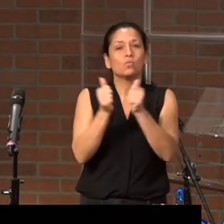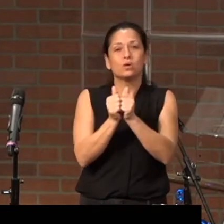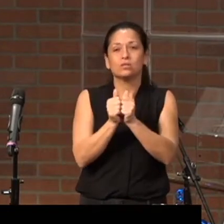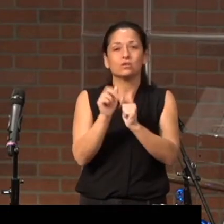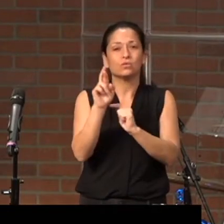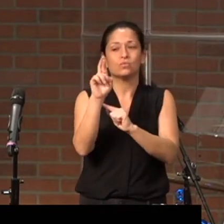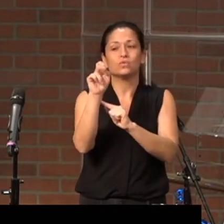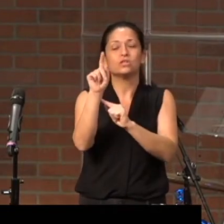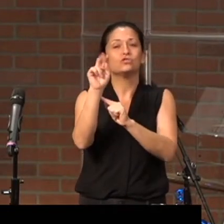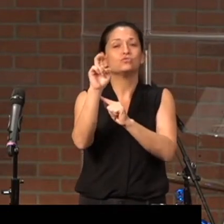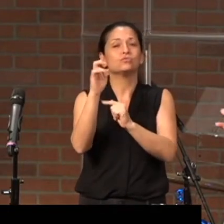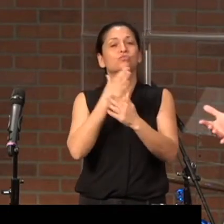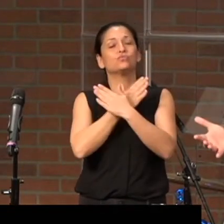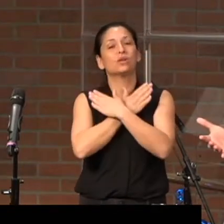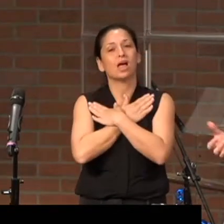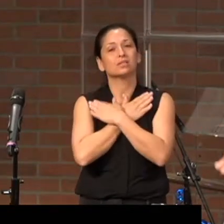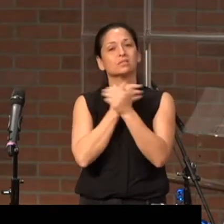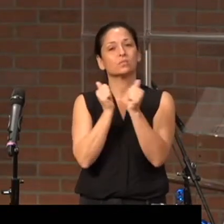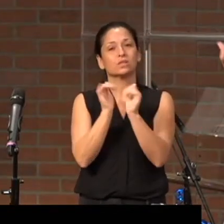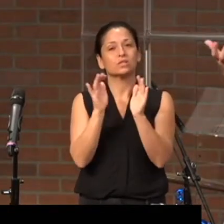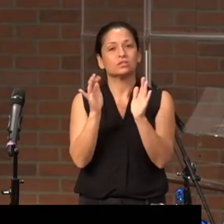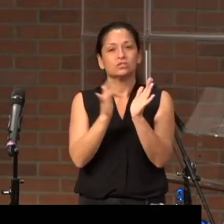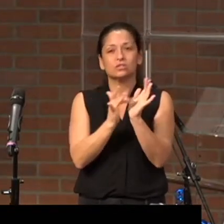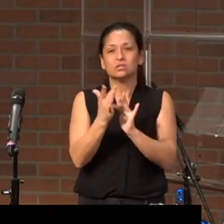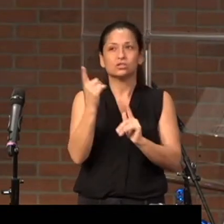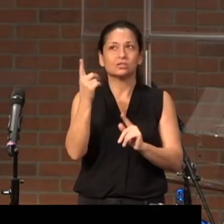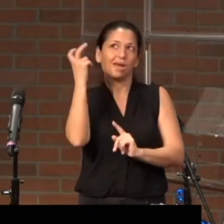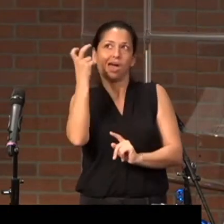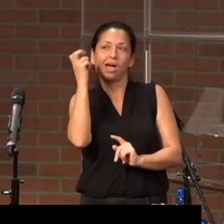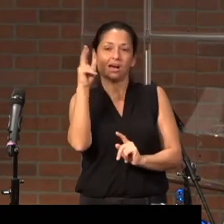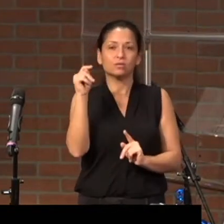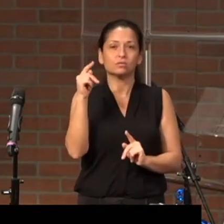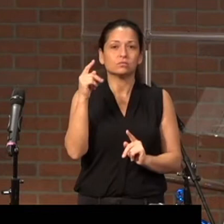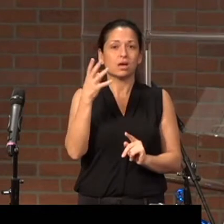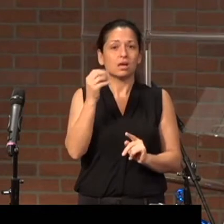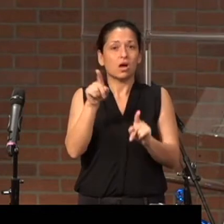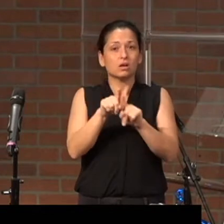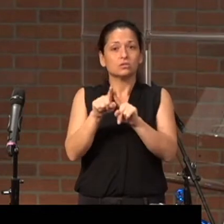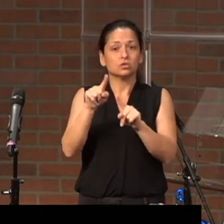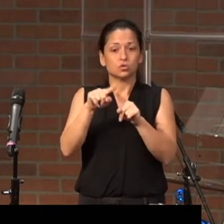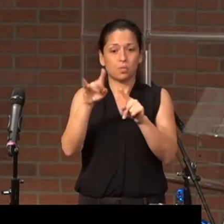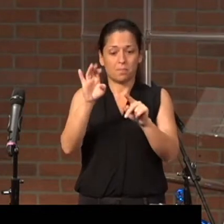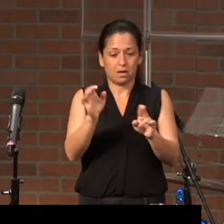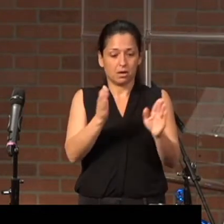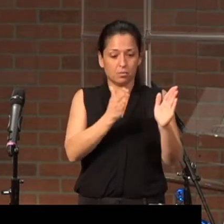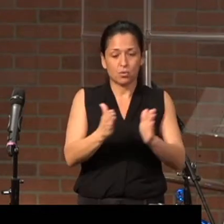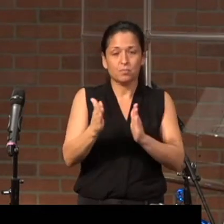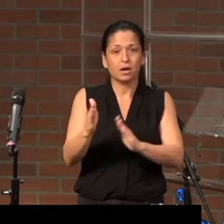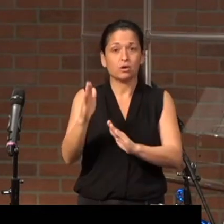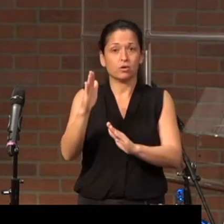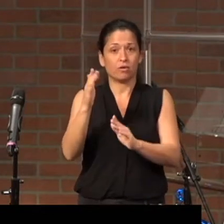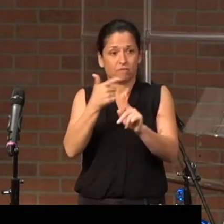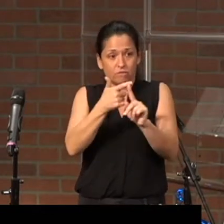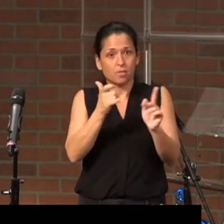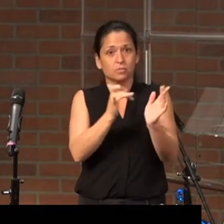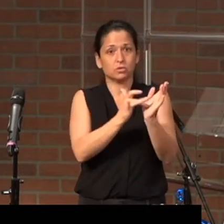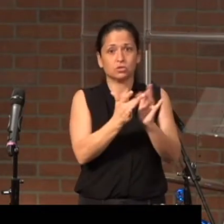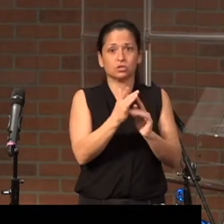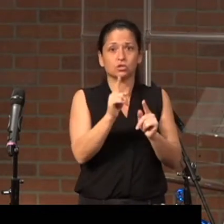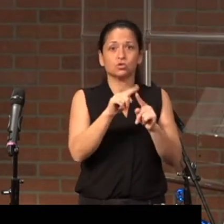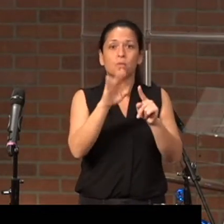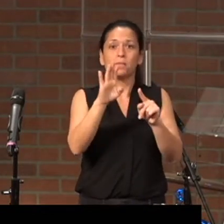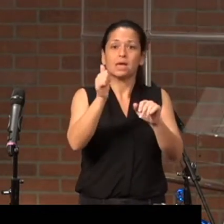He also knew what it looked like to be equipped by Jesus, to be a sent one,